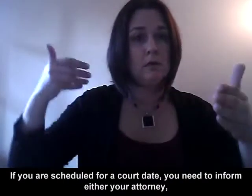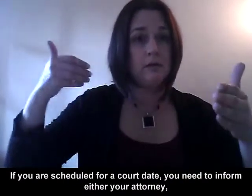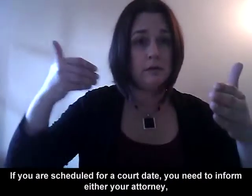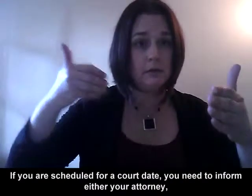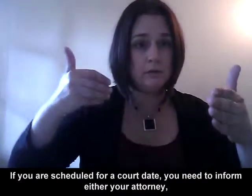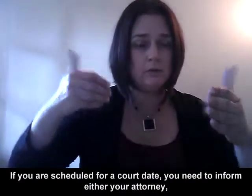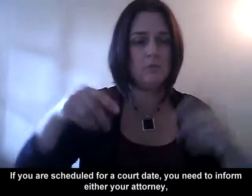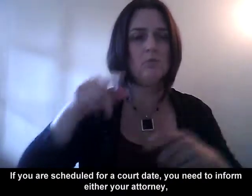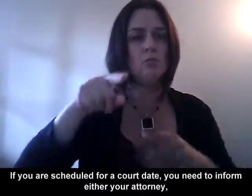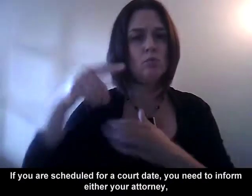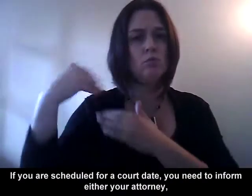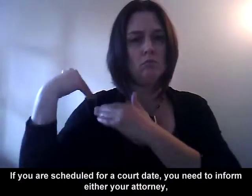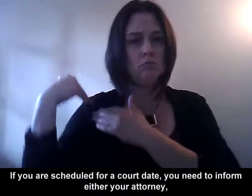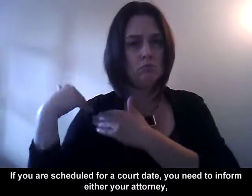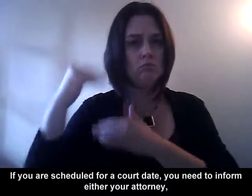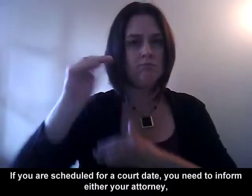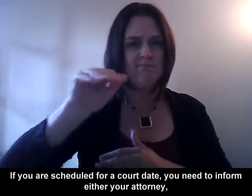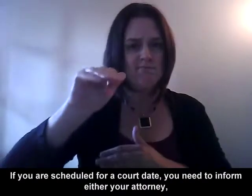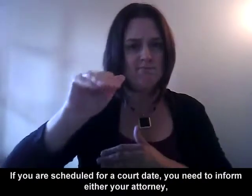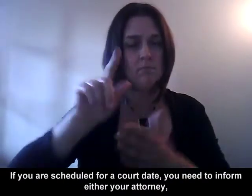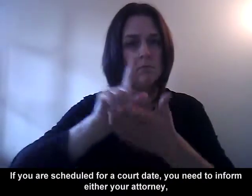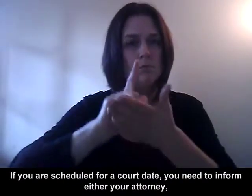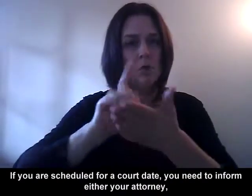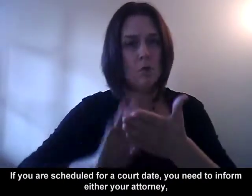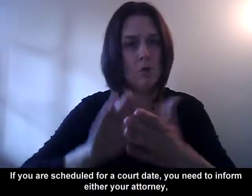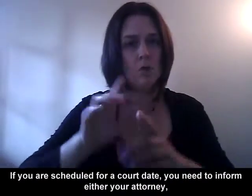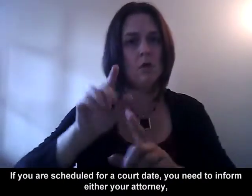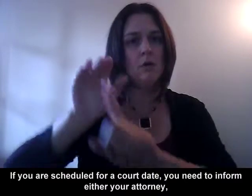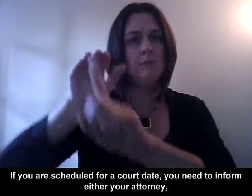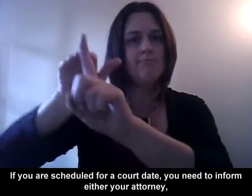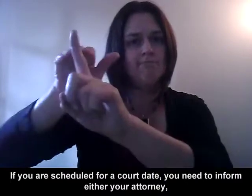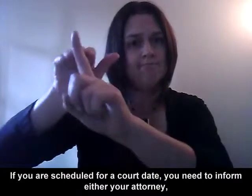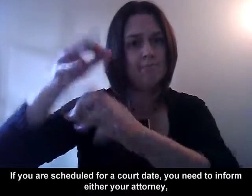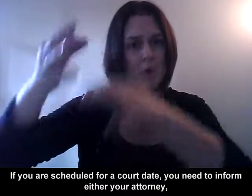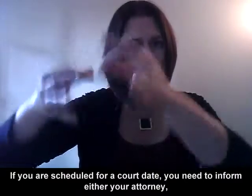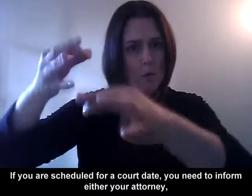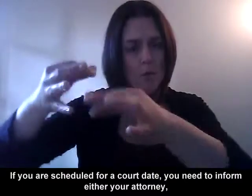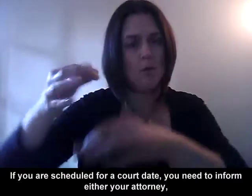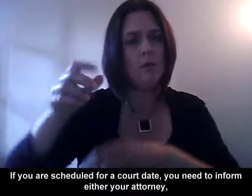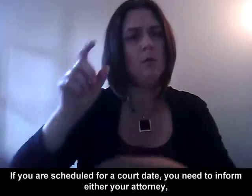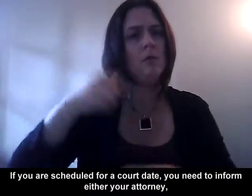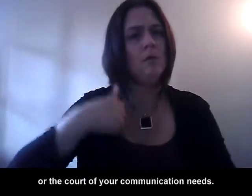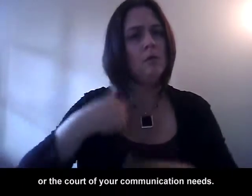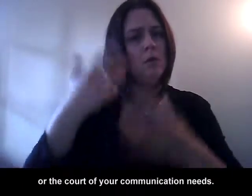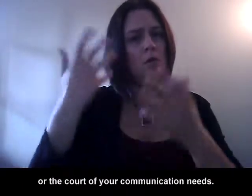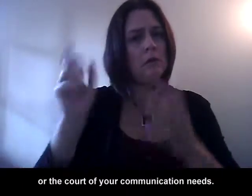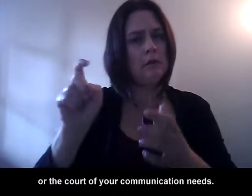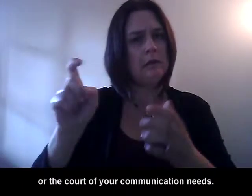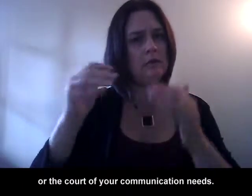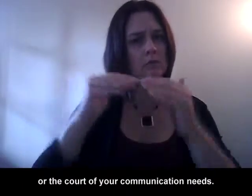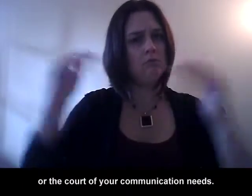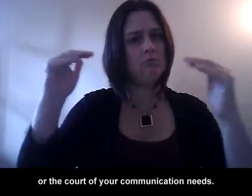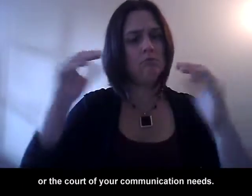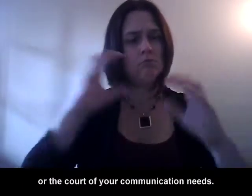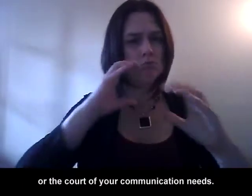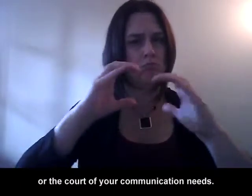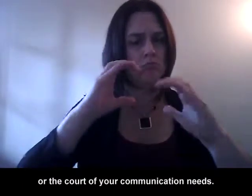If you are scheduled for a court date, you need to inform either your attorney or the court of your communication